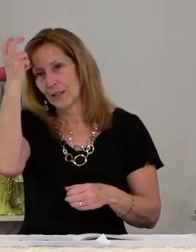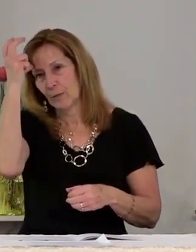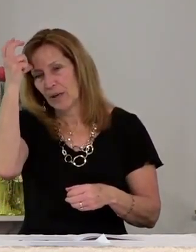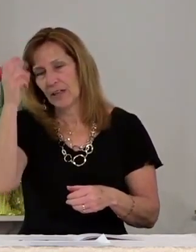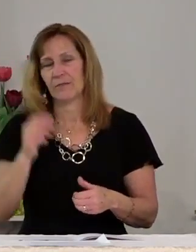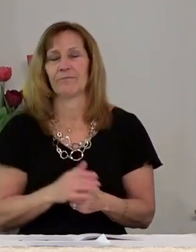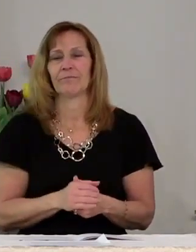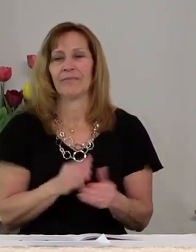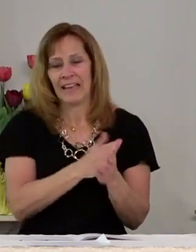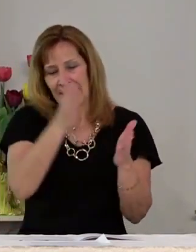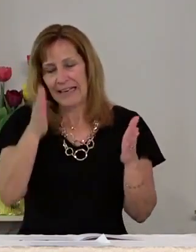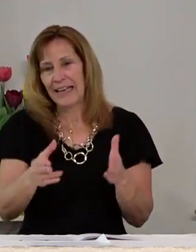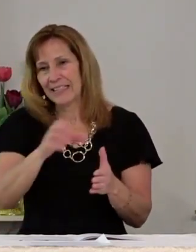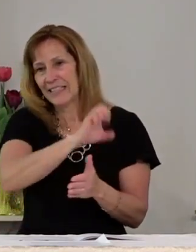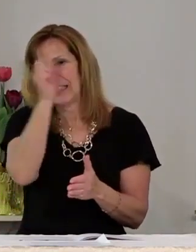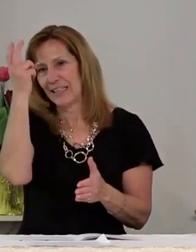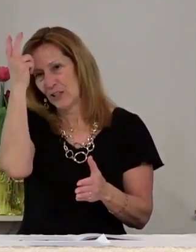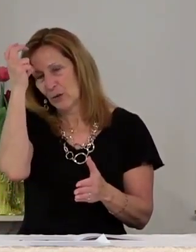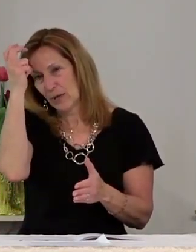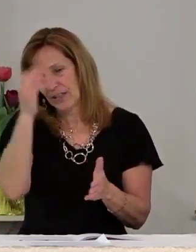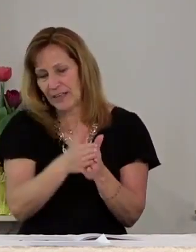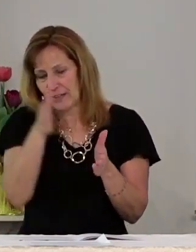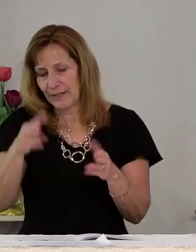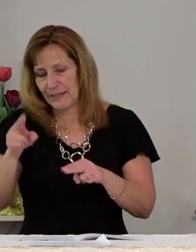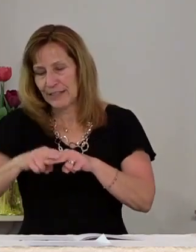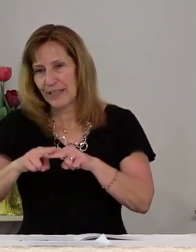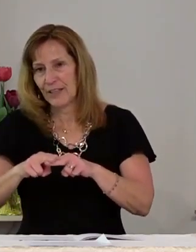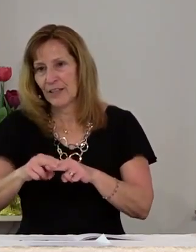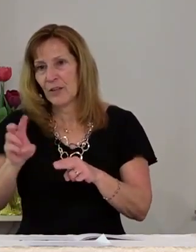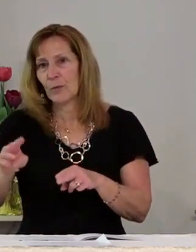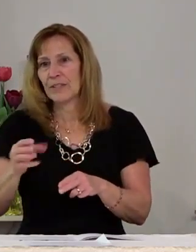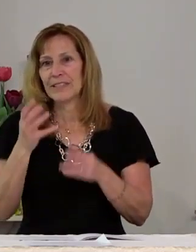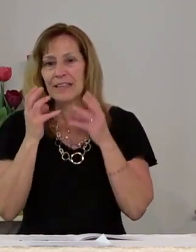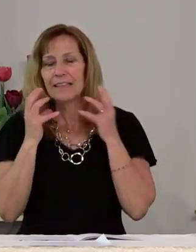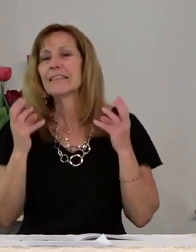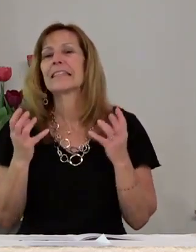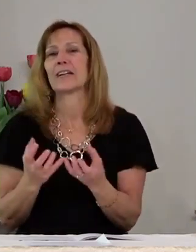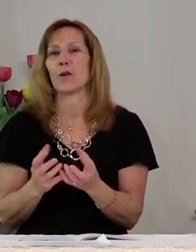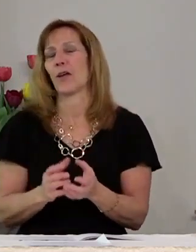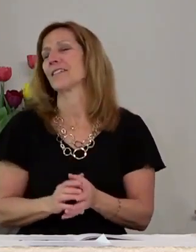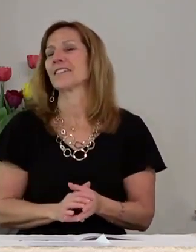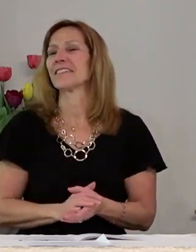and next to the Easter Bunny in the passenger seat was Santa Claus